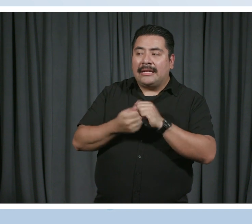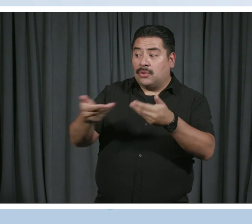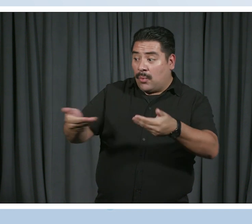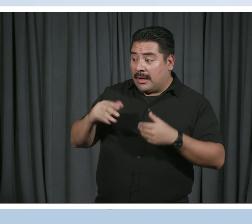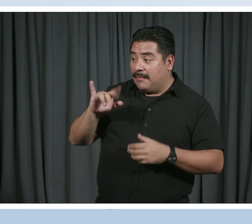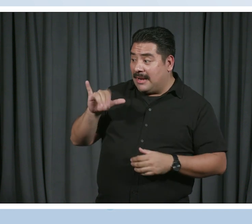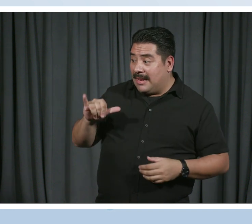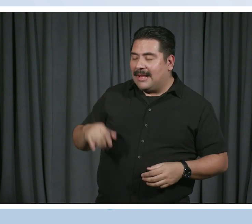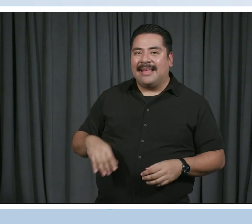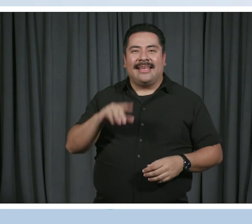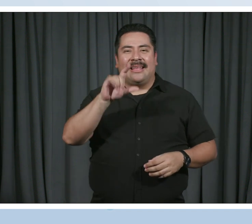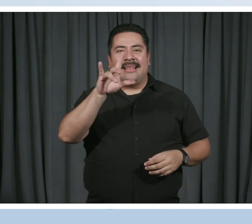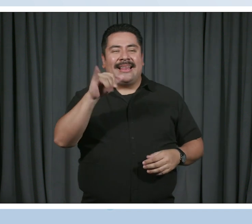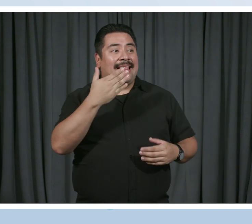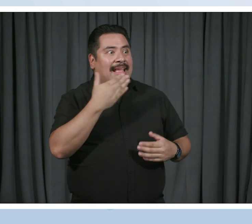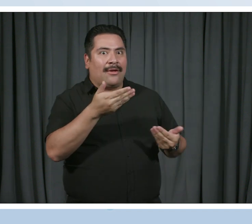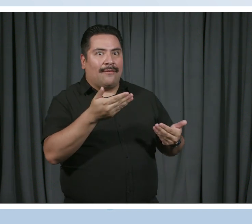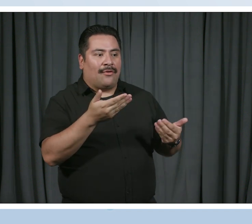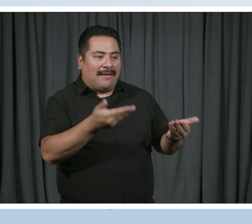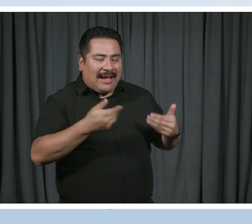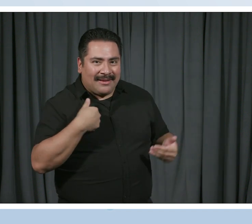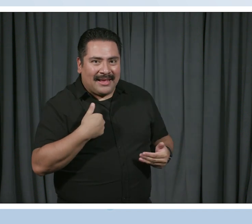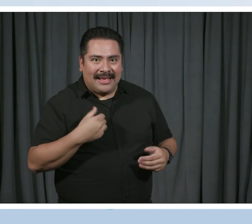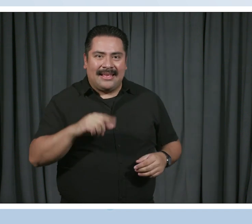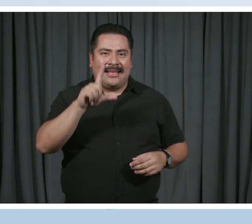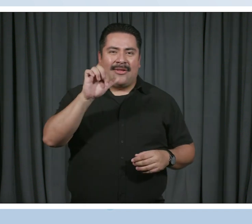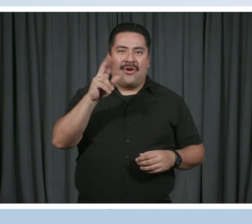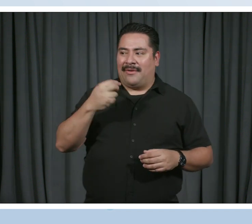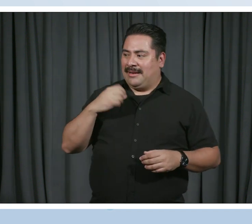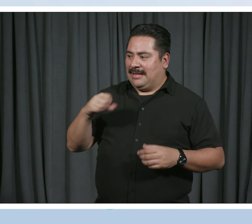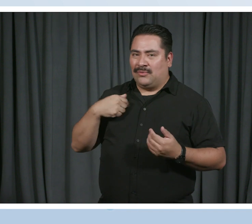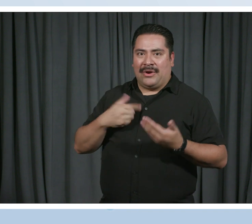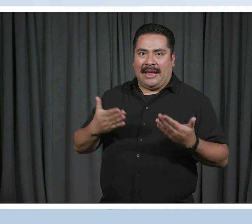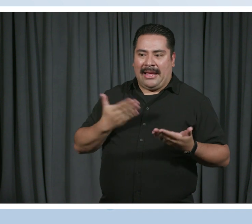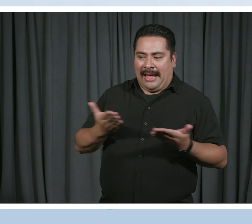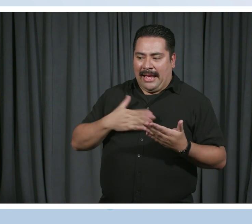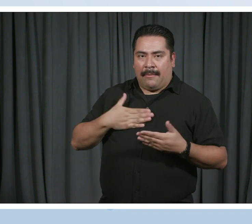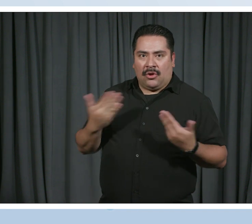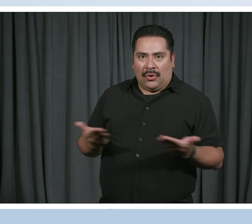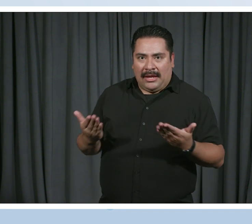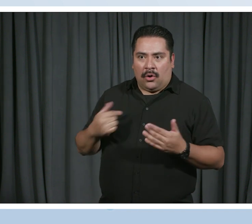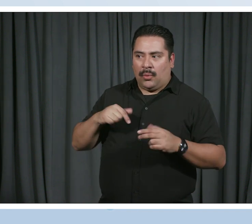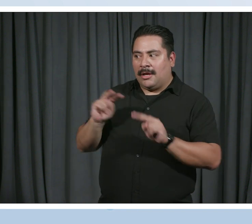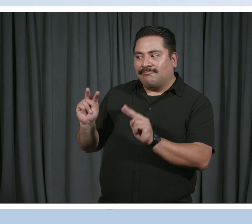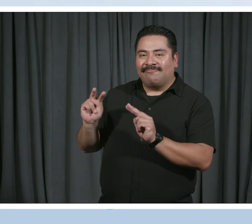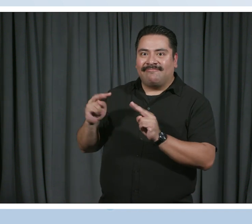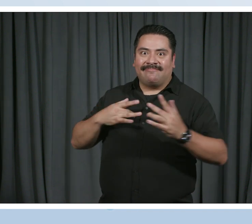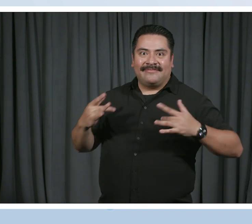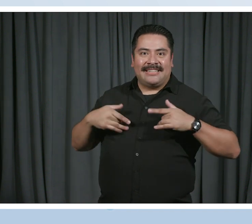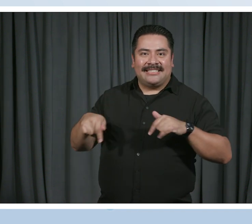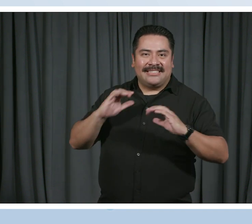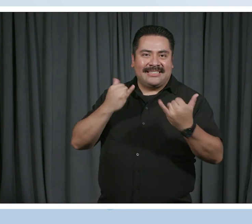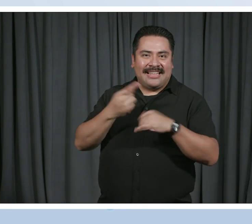Lily. Hi, thank you for having me. Hi. Yes, we are happy that you're here. And we are looking forward to the conversation